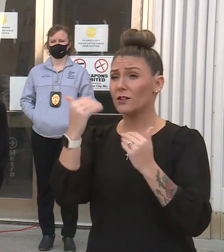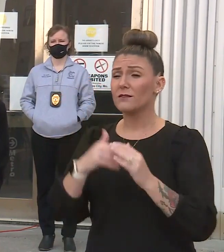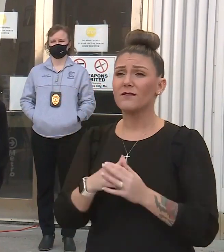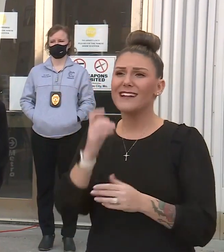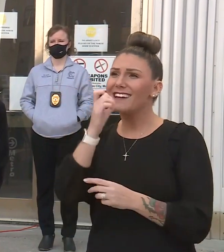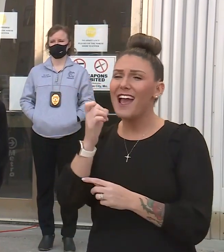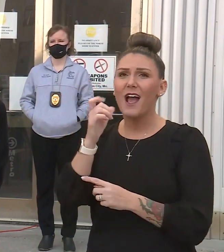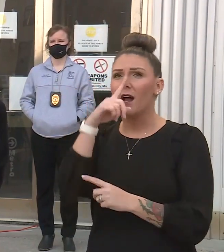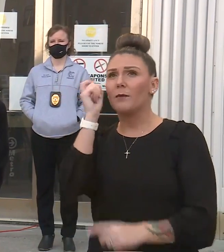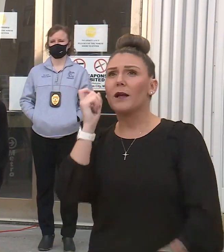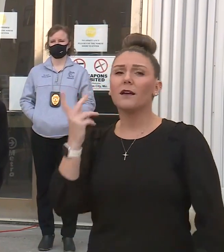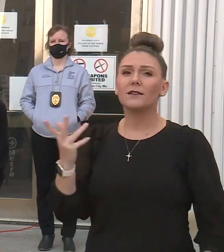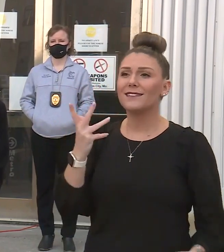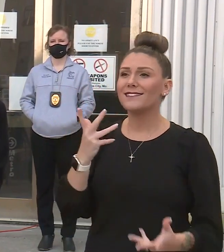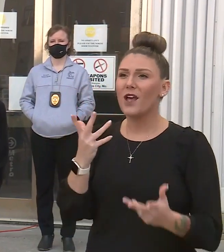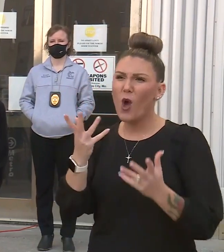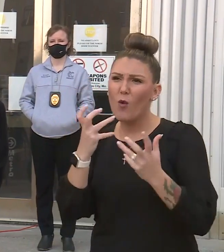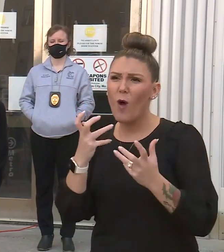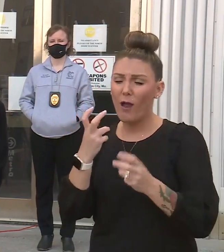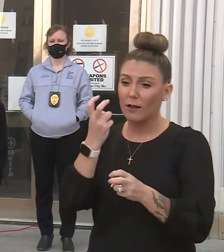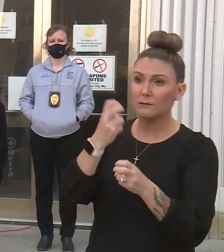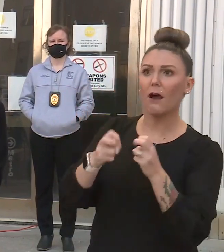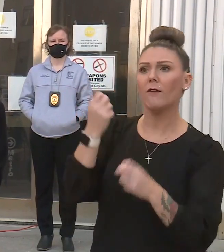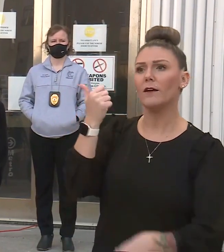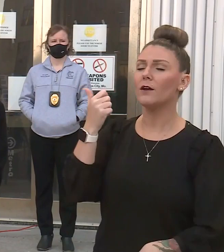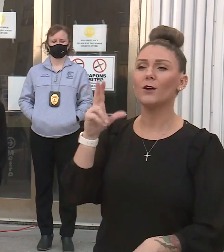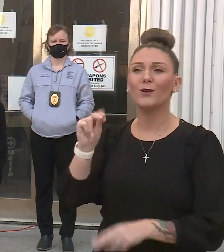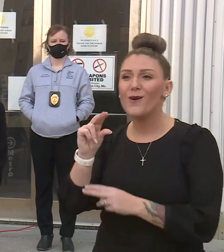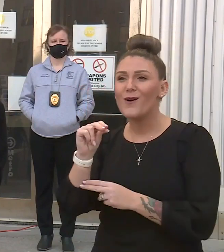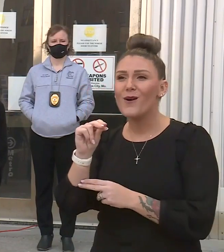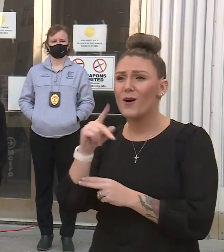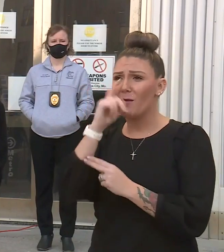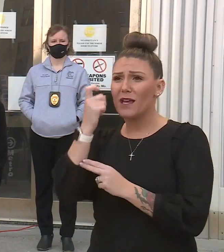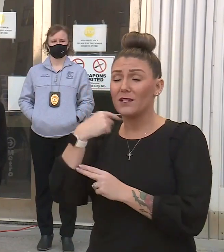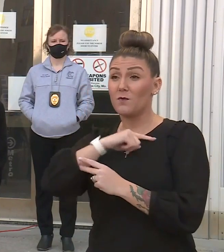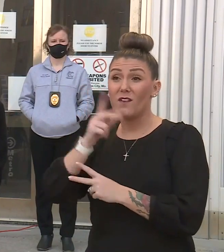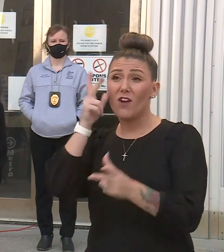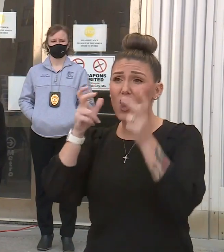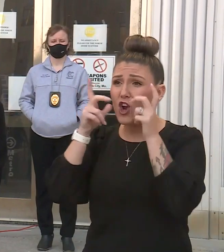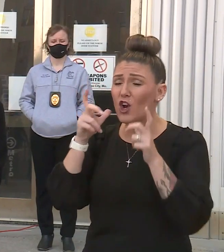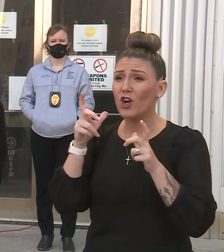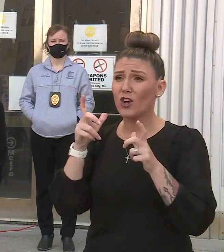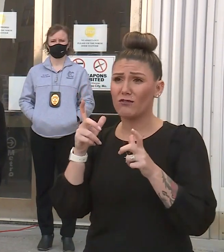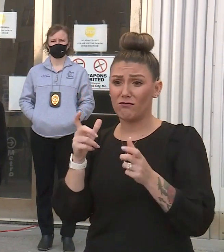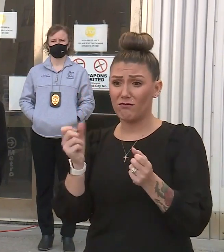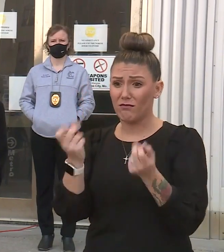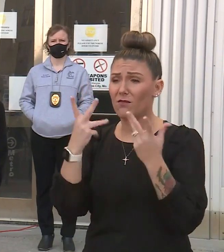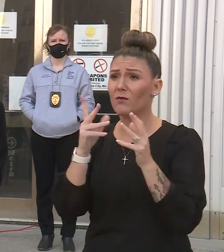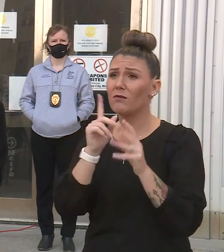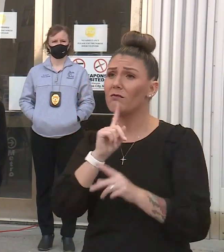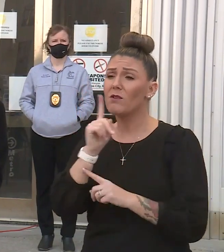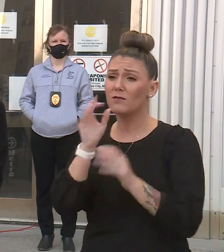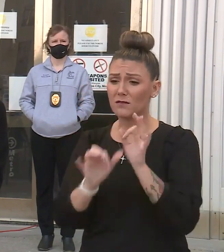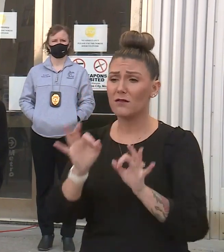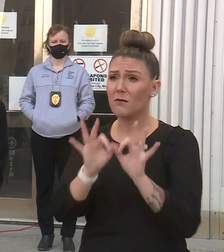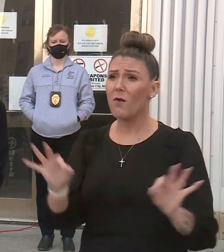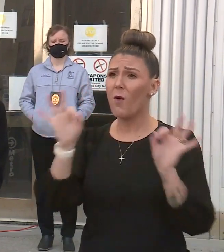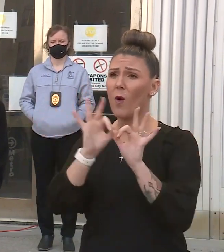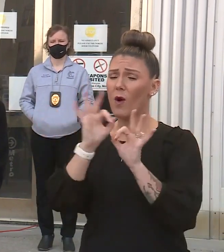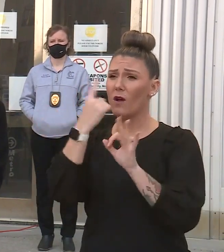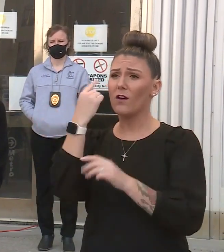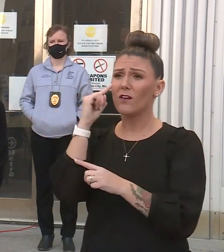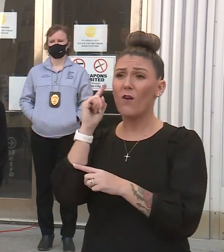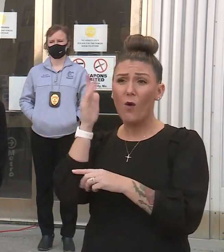not because they we want to be the toughest, but because this is what we have heard by and large is important for us to address the long term